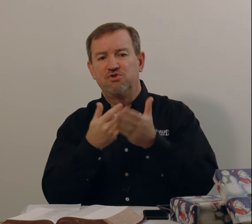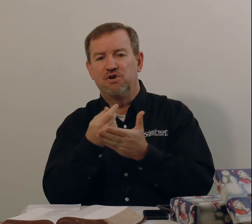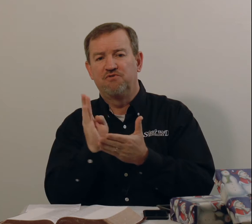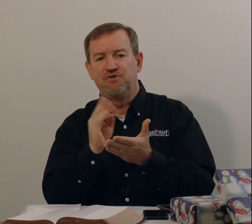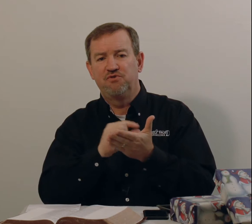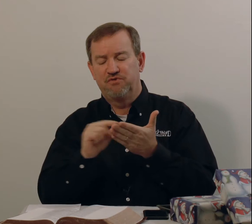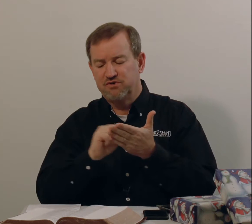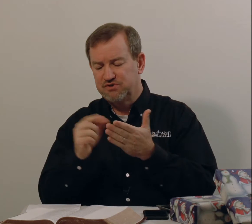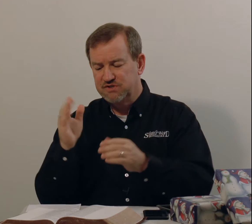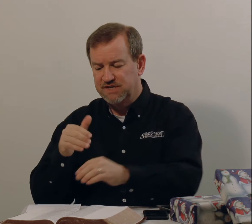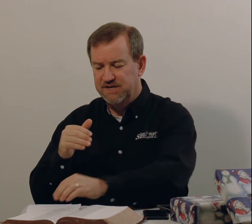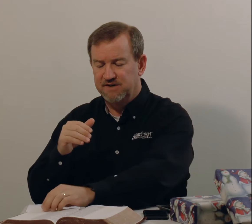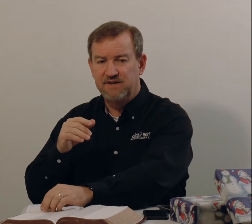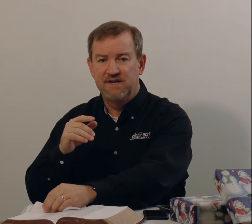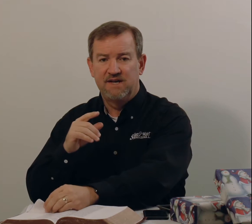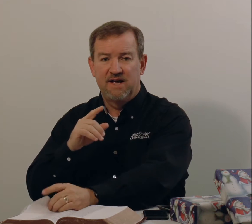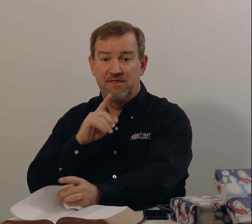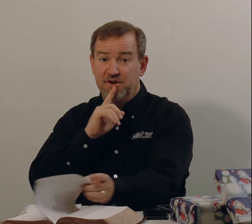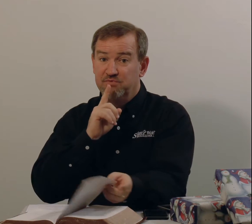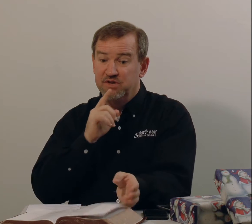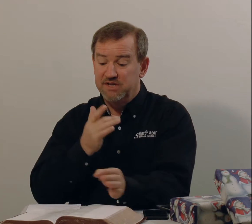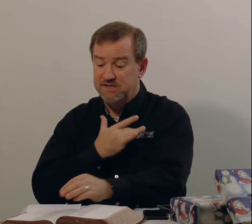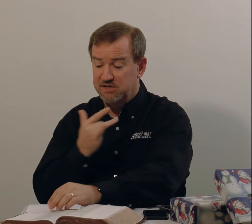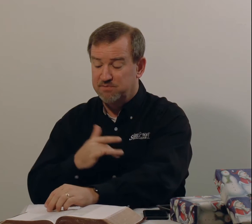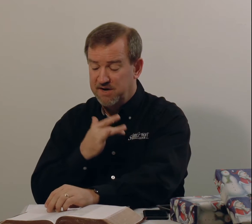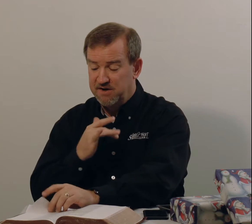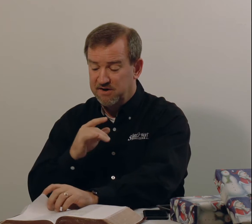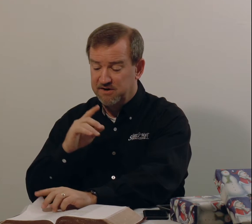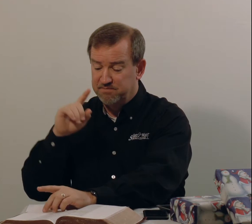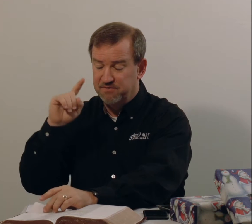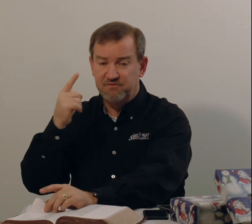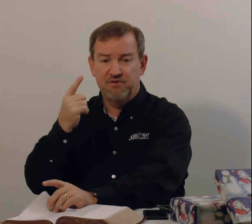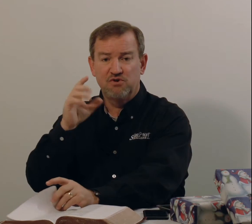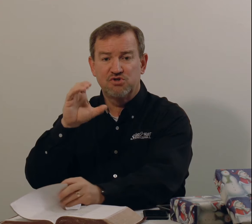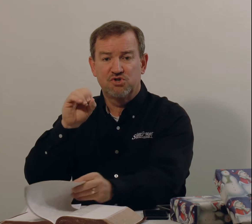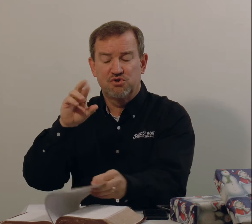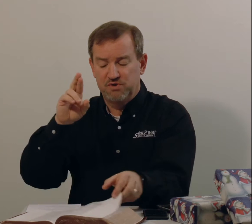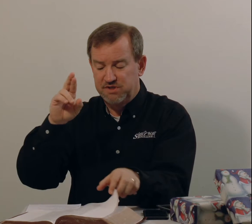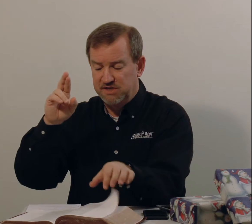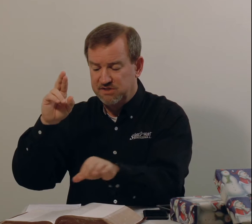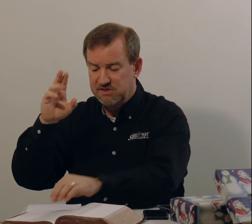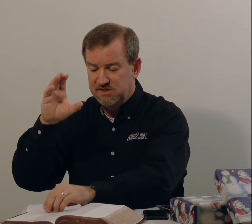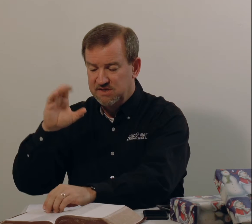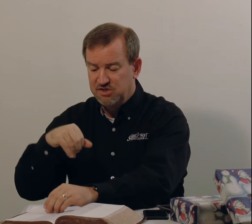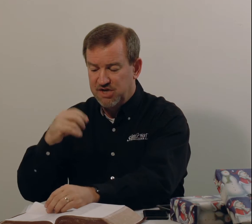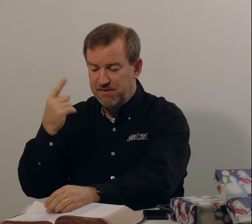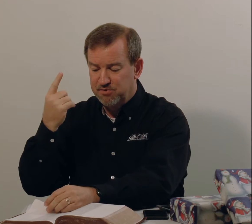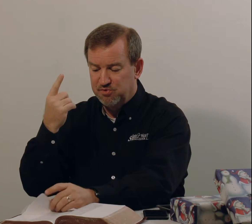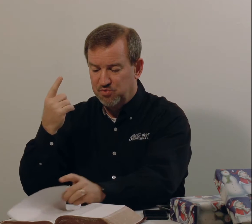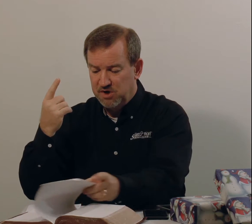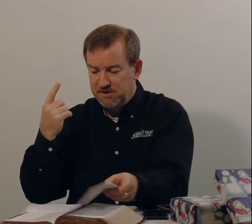you a few verses there and they really touched my heart, but 1st Corinthians chapter one.